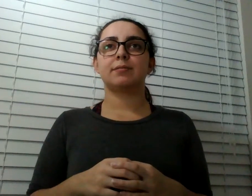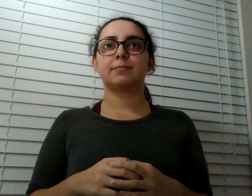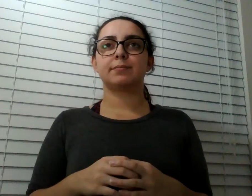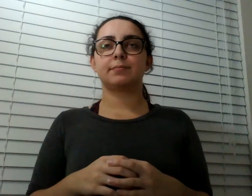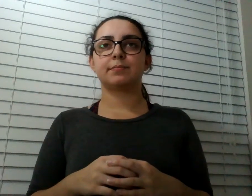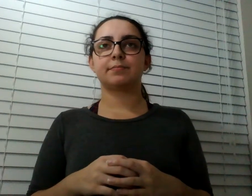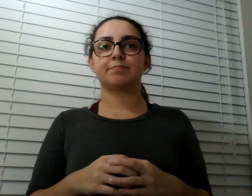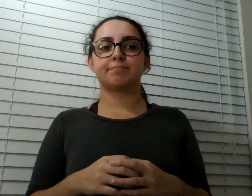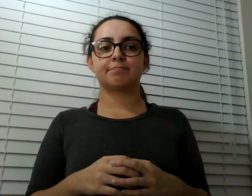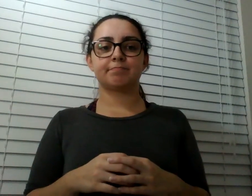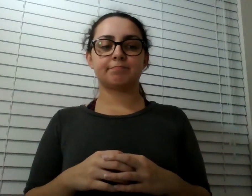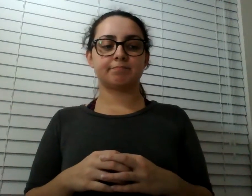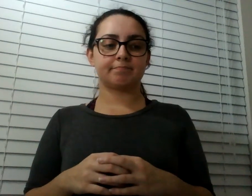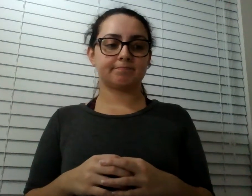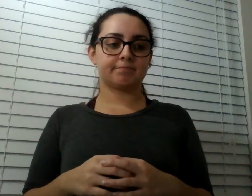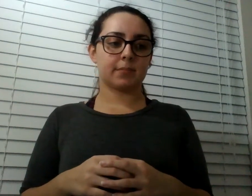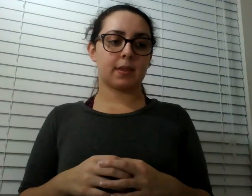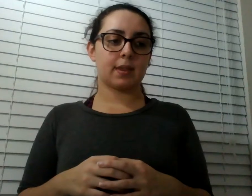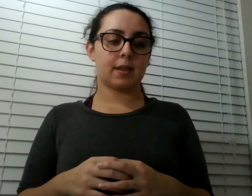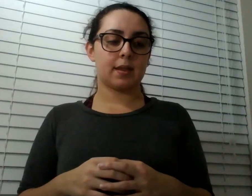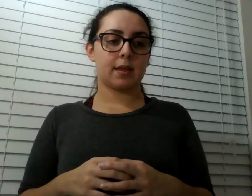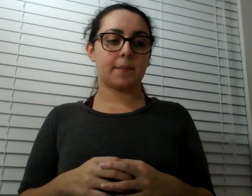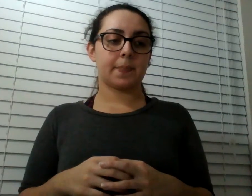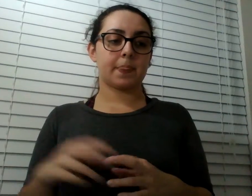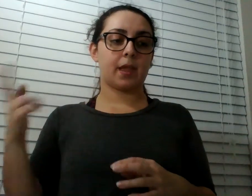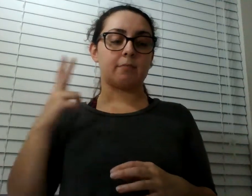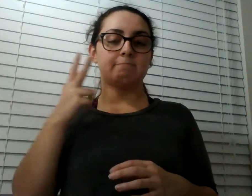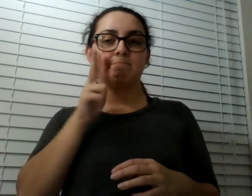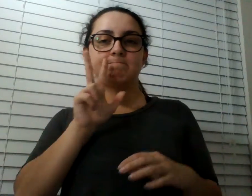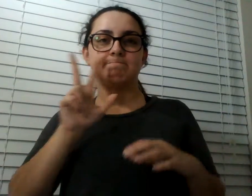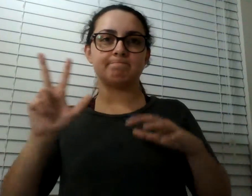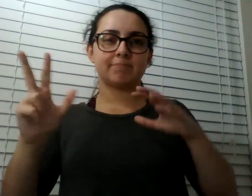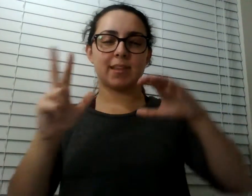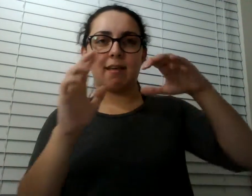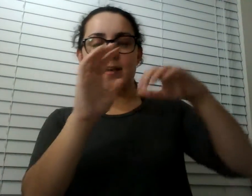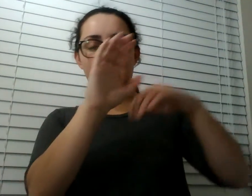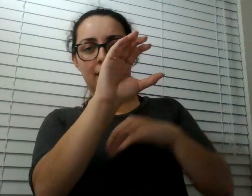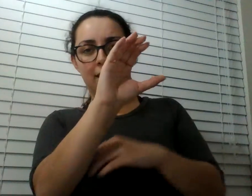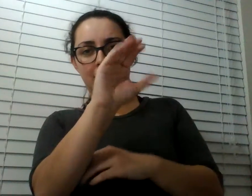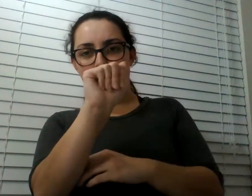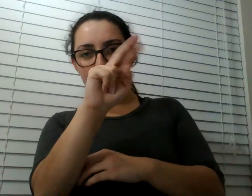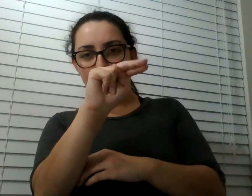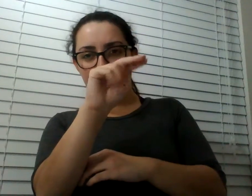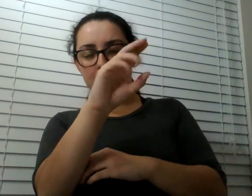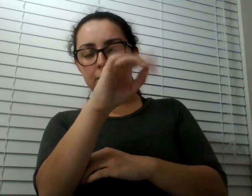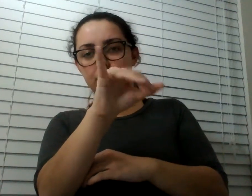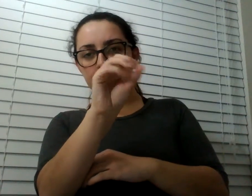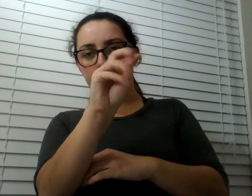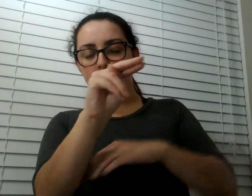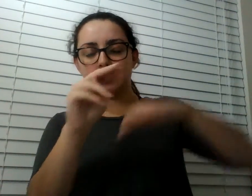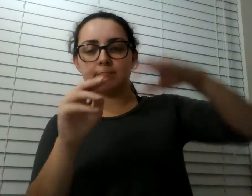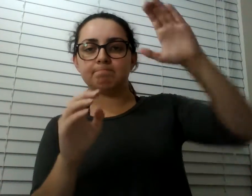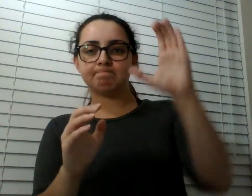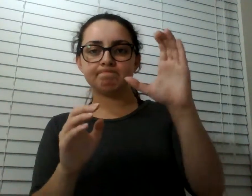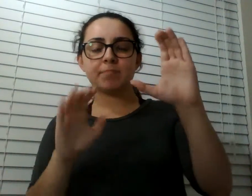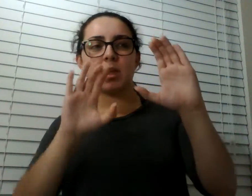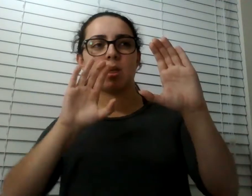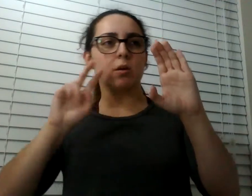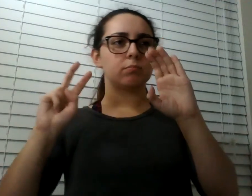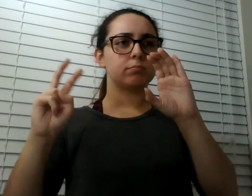people. We wind around this canyon. Moving on these cliff sides. Through a saddle. Around the back of